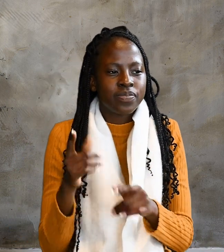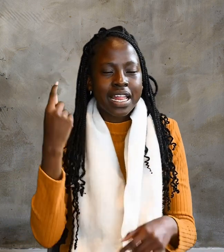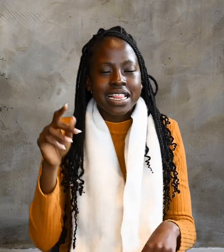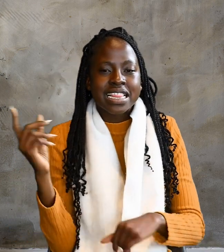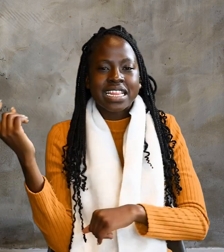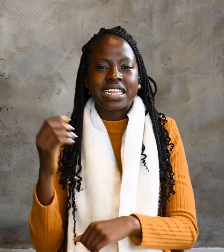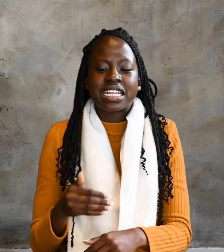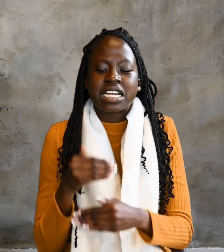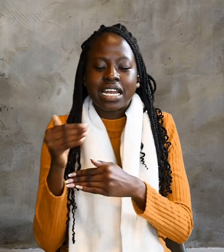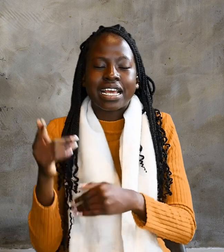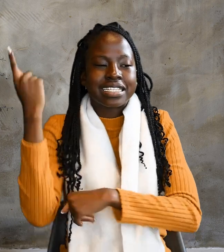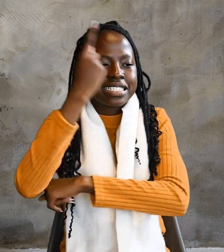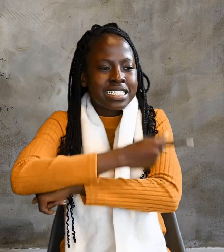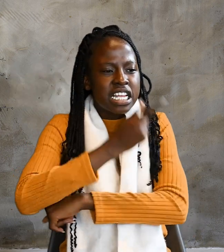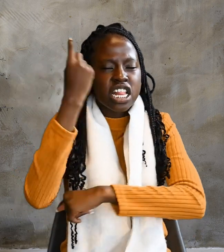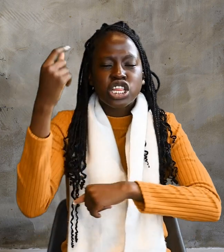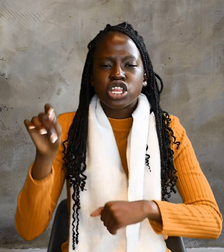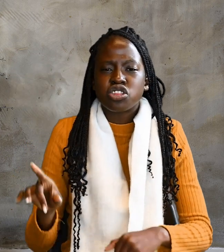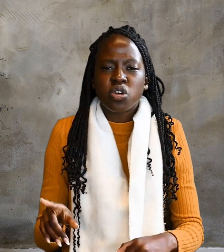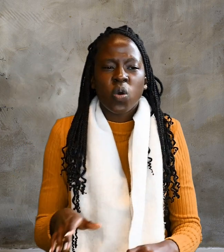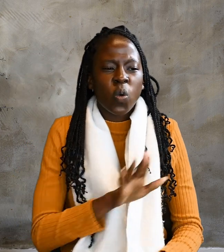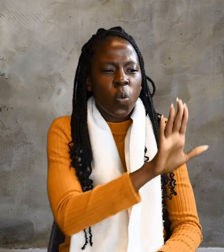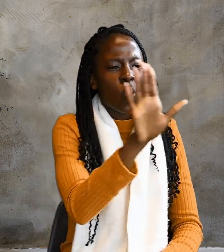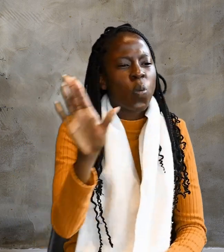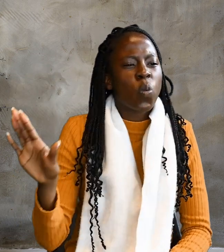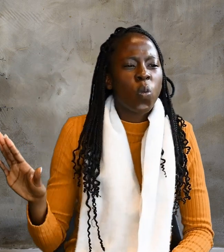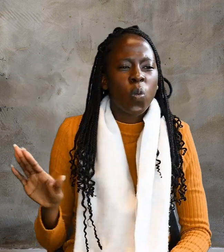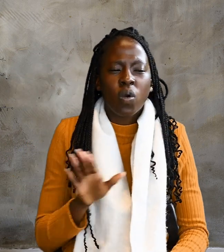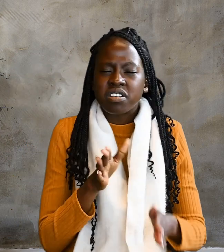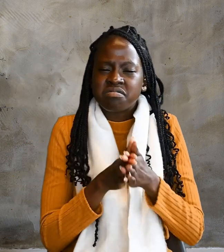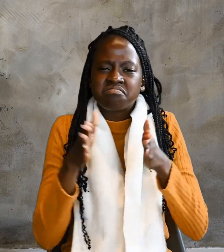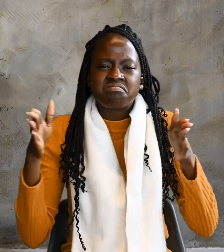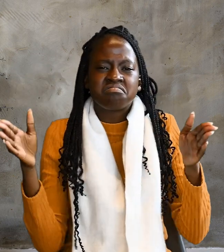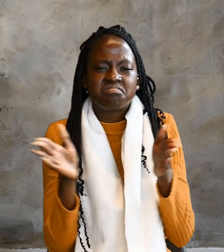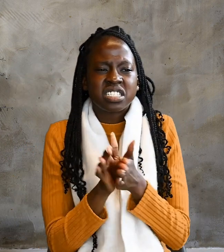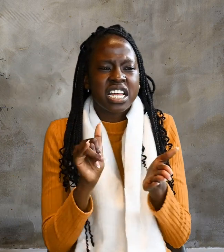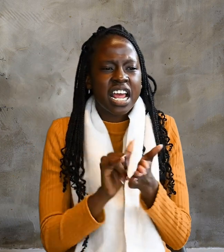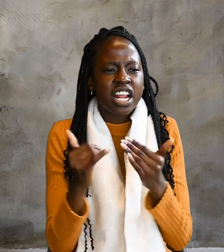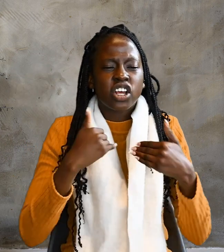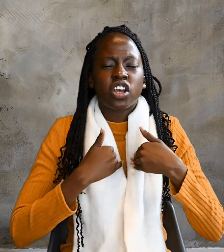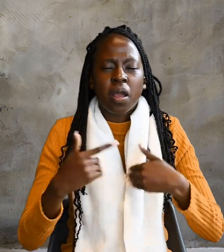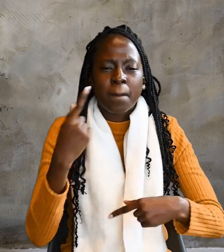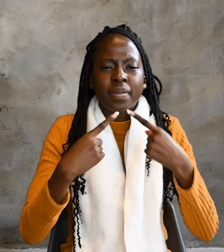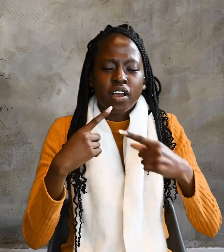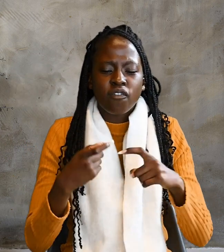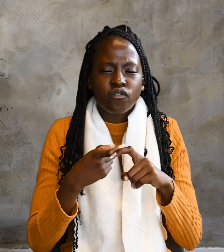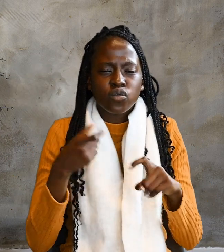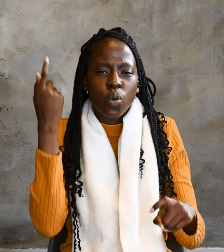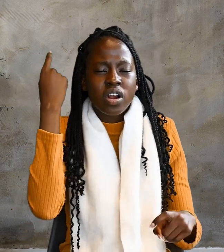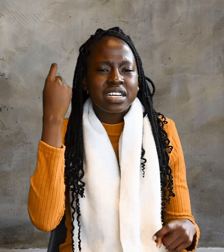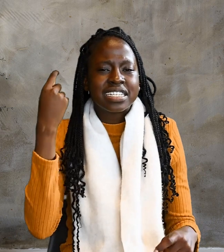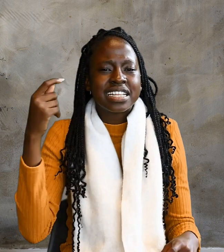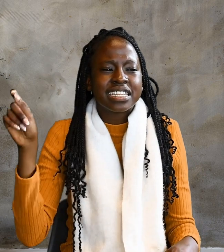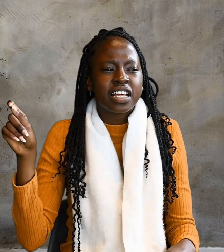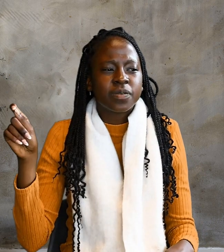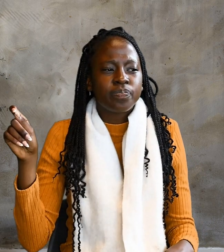day, the great crowd that had come for the festival heard that Jesus was on his way